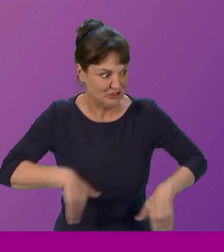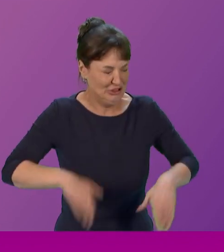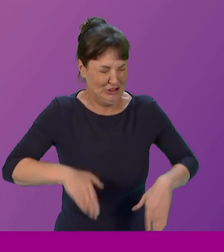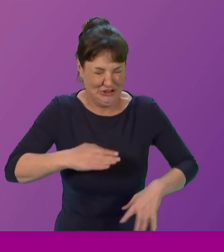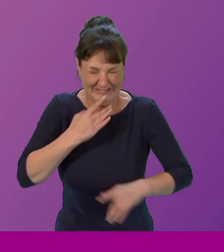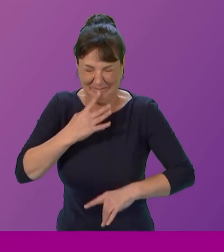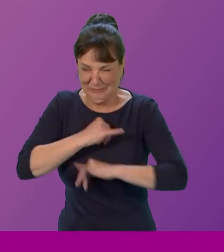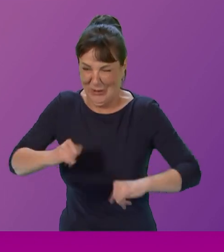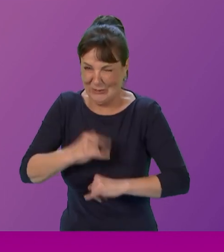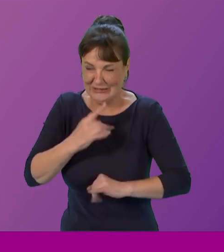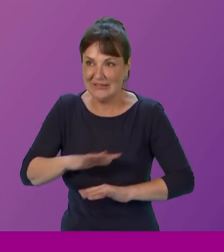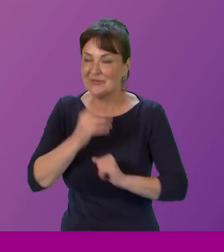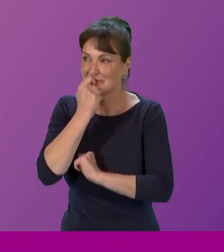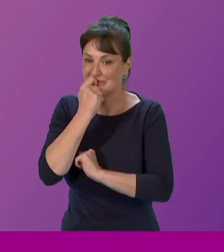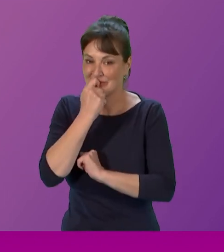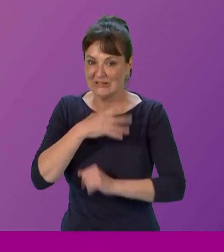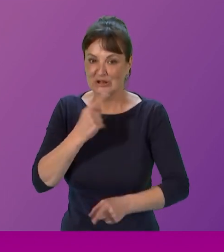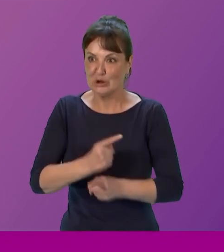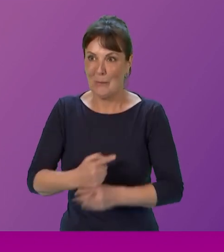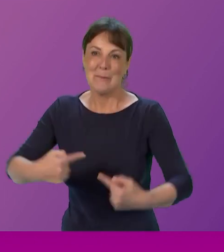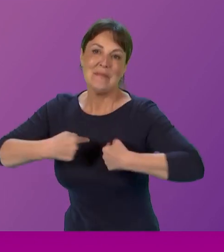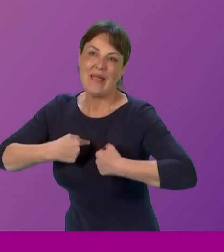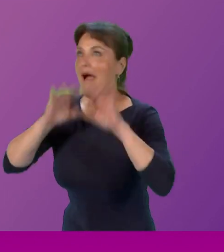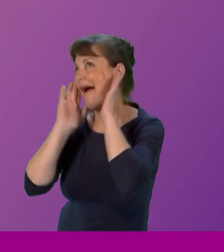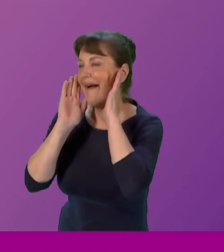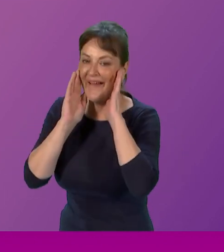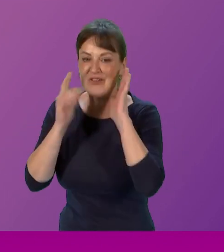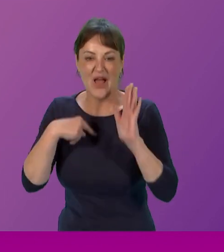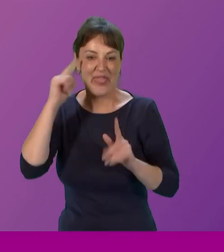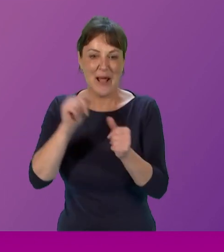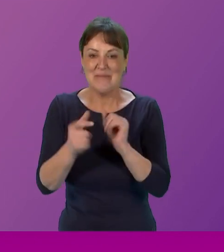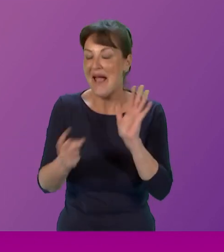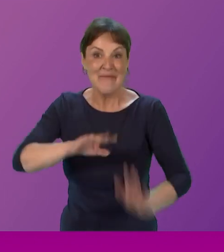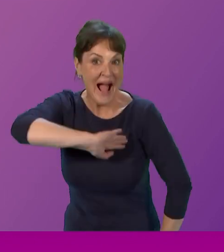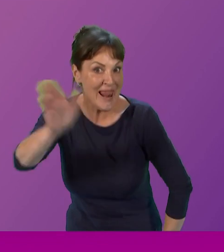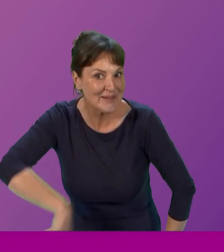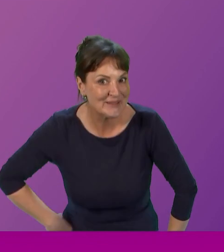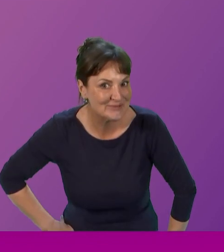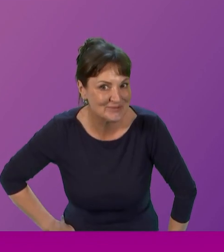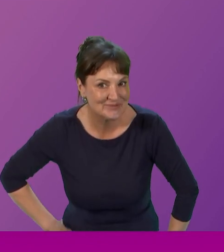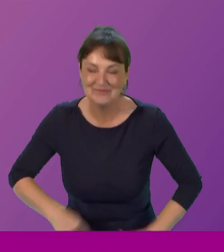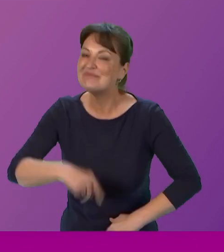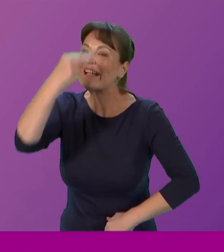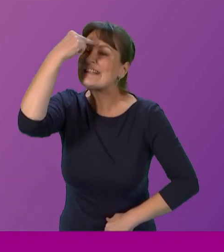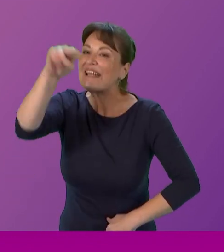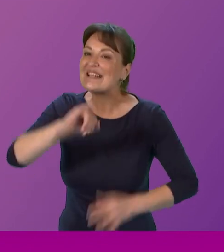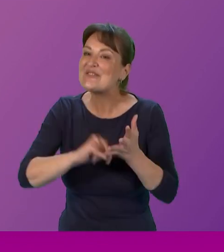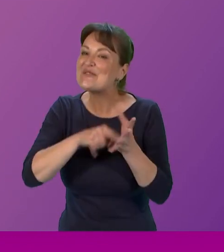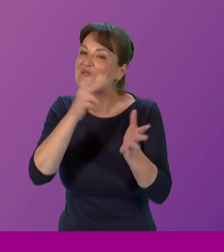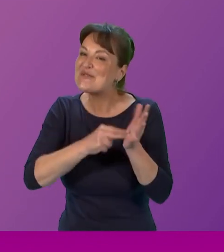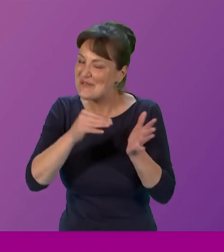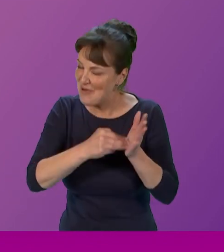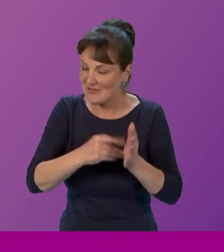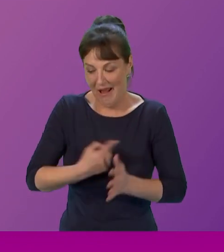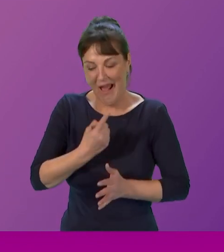They're talking about me, so I'd better get up and do something. Hi. Hello. My name is Susan Morrison, as the presenting officer has just reminded me,